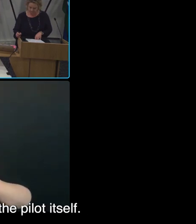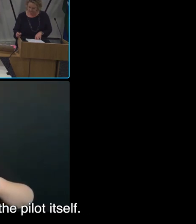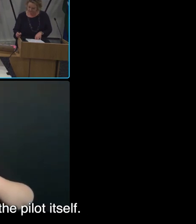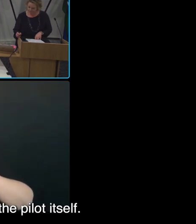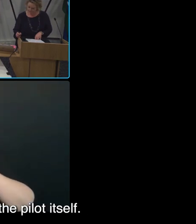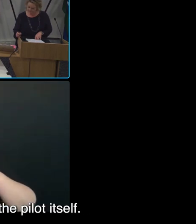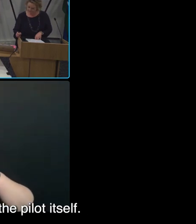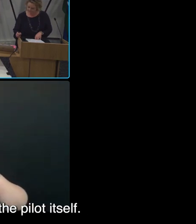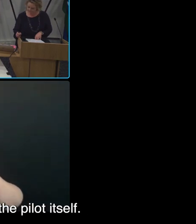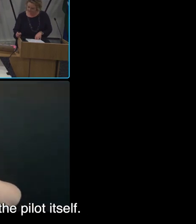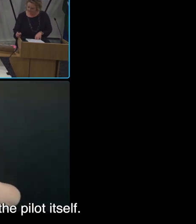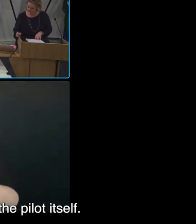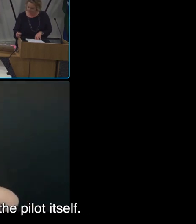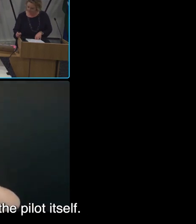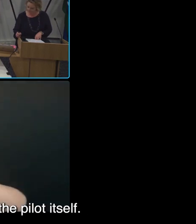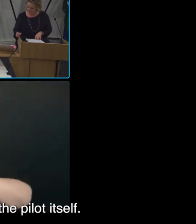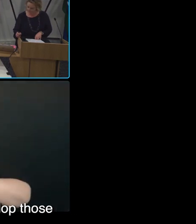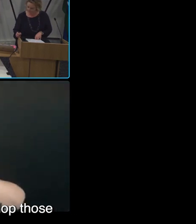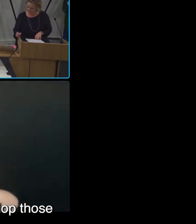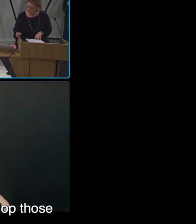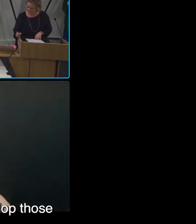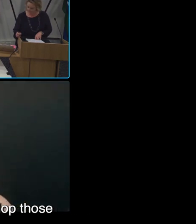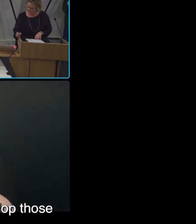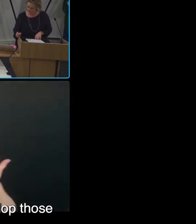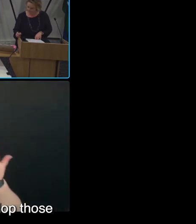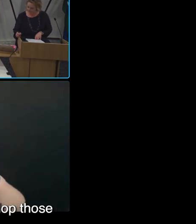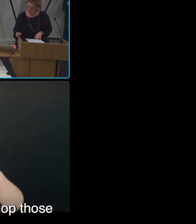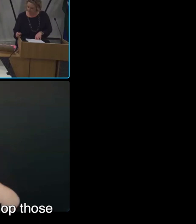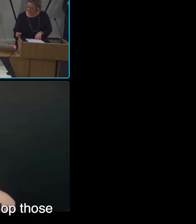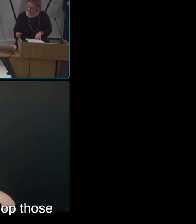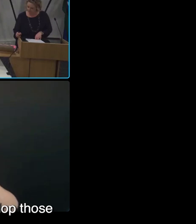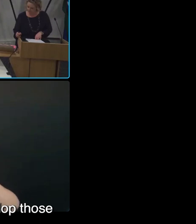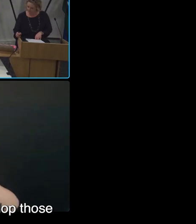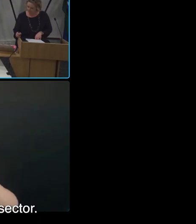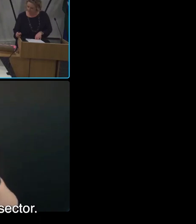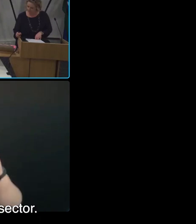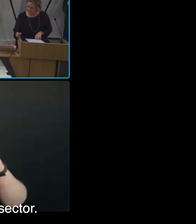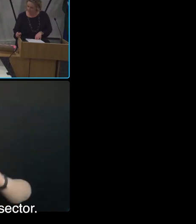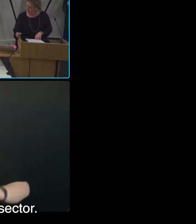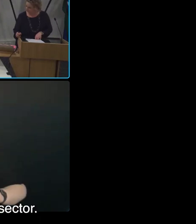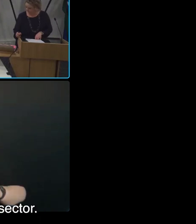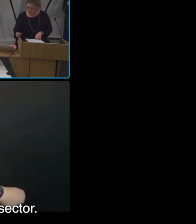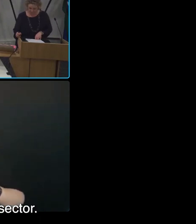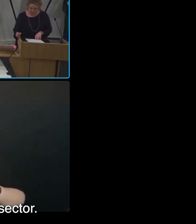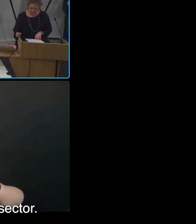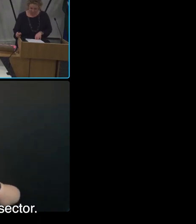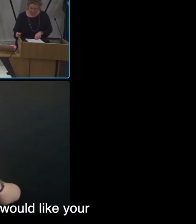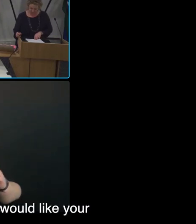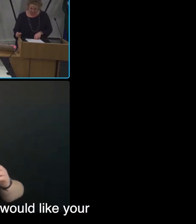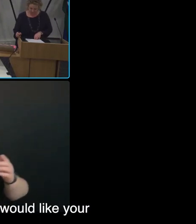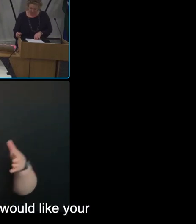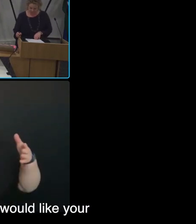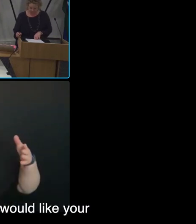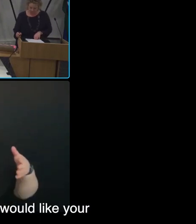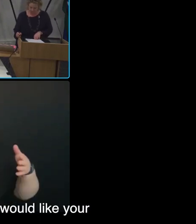rather than from consultation with the pilot itself. And so we'll work to work to develop those in conjunction with the sector. So